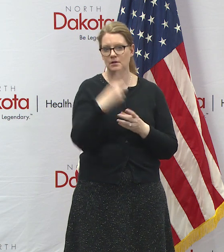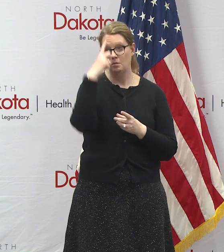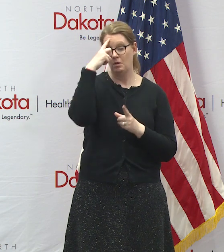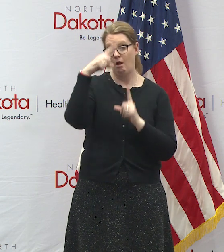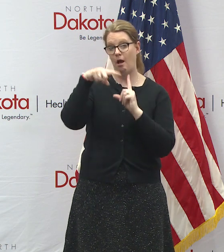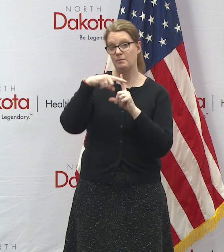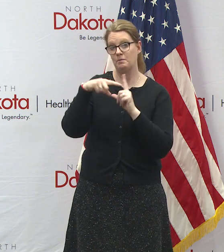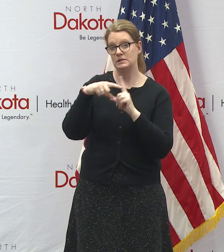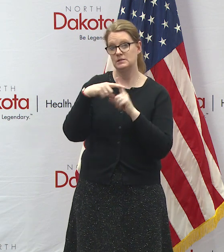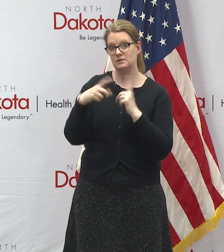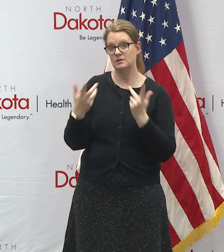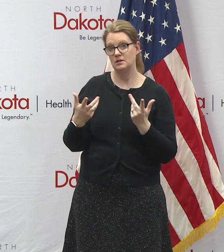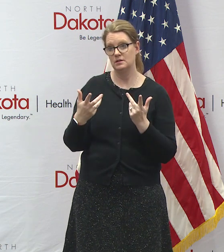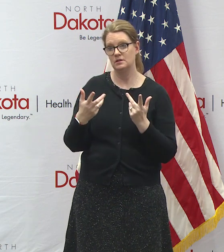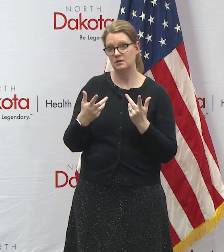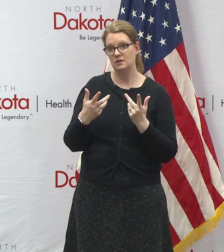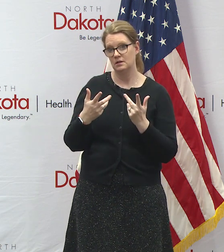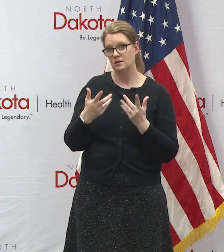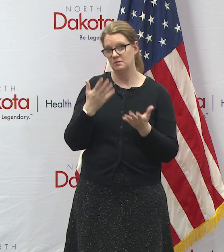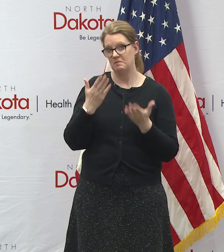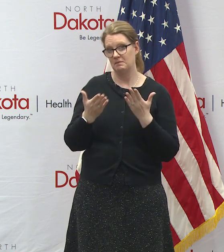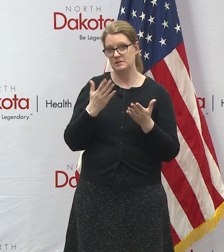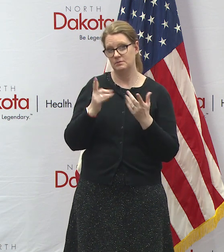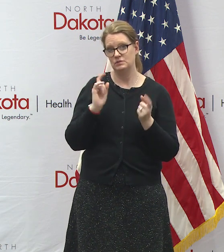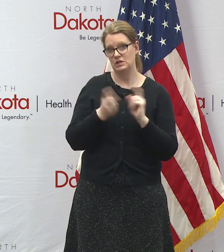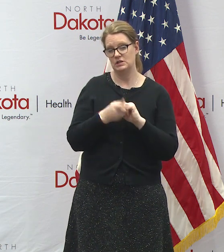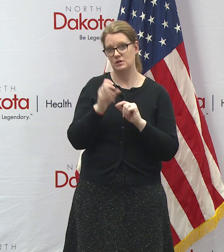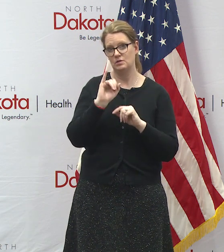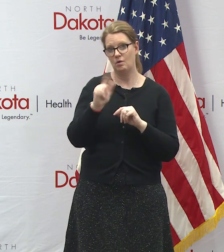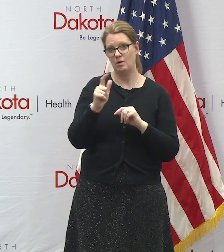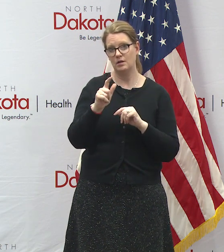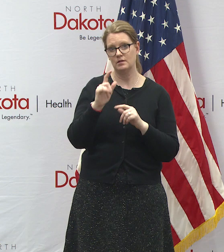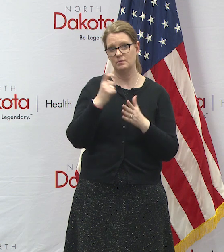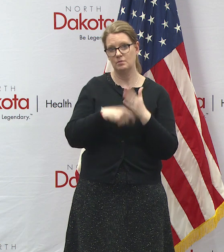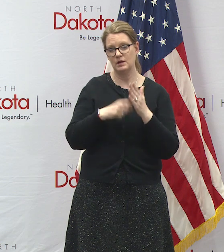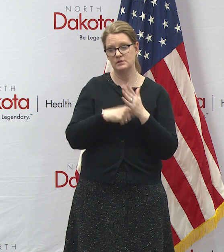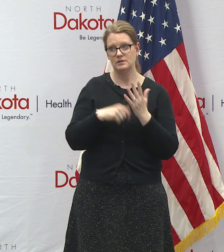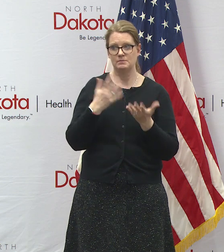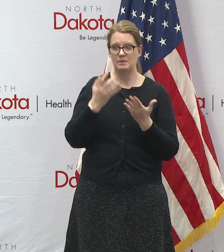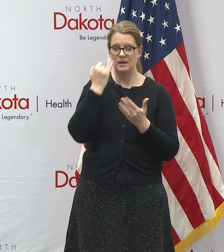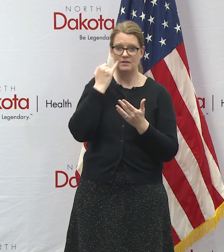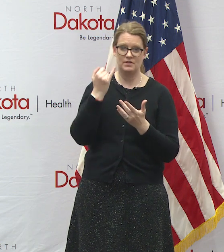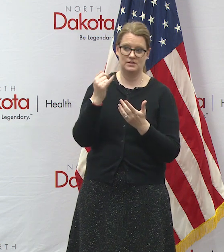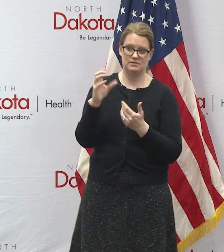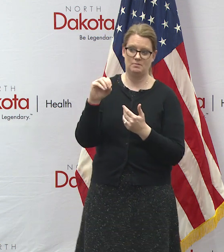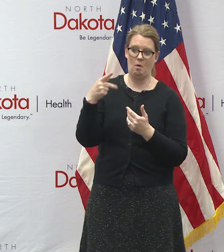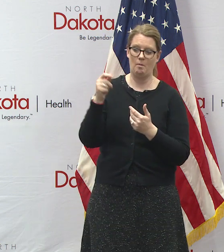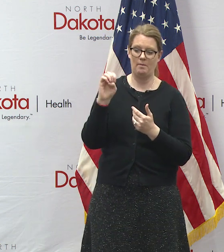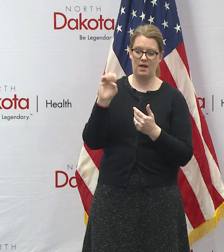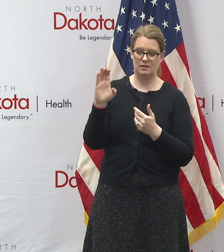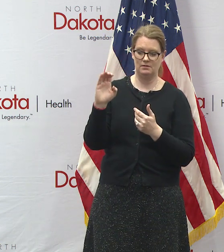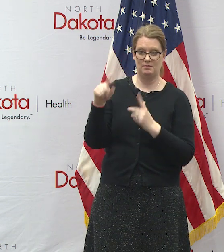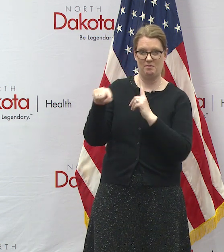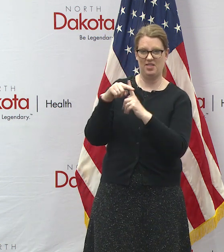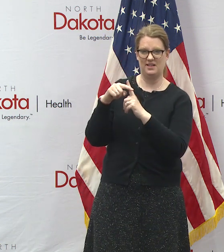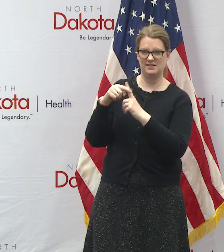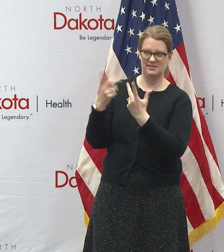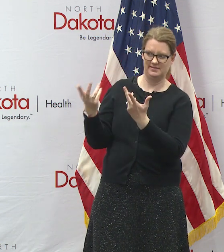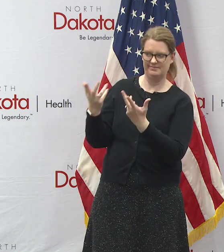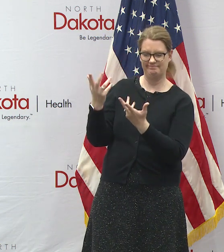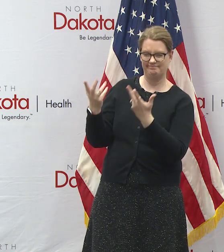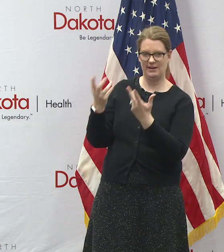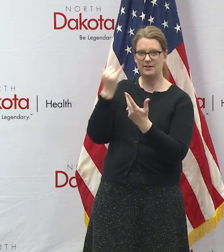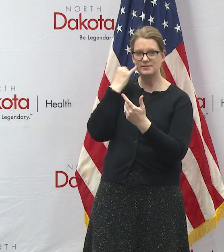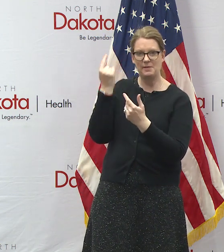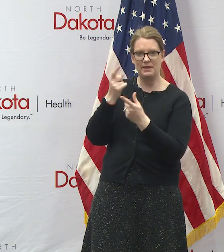that there might be some movement on the oil price if there could be some work at opec plus in the time being but it's all part of the equation as far as where